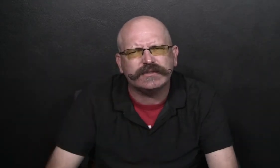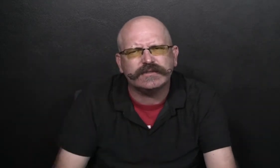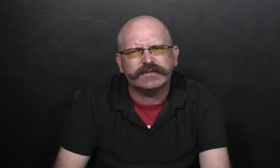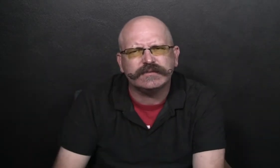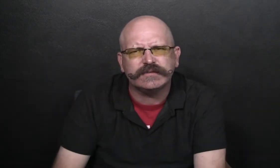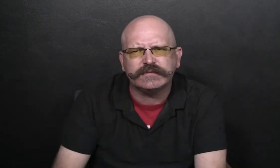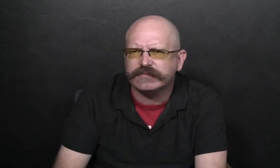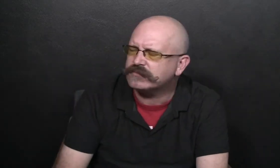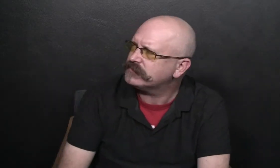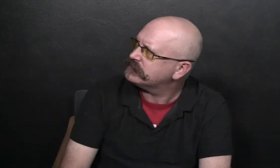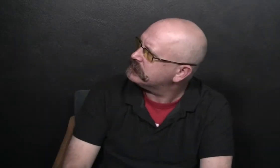strange.